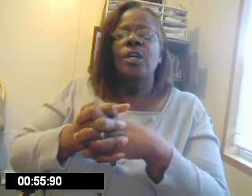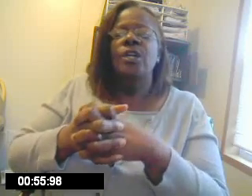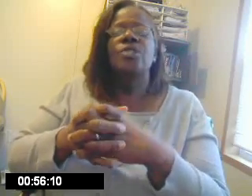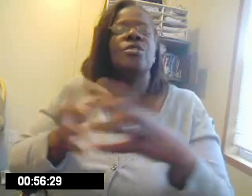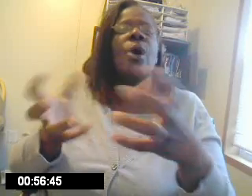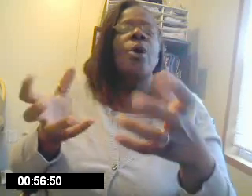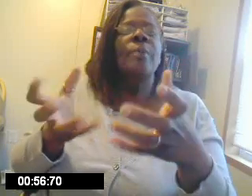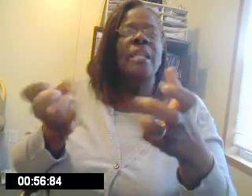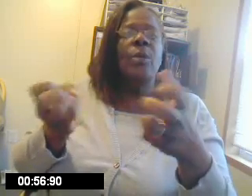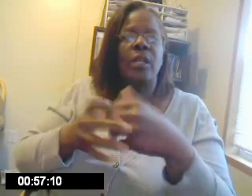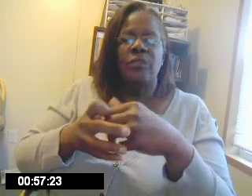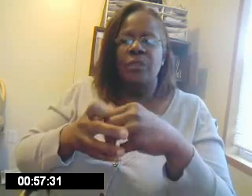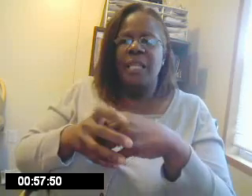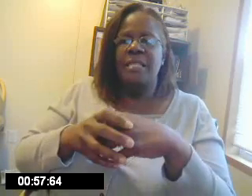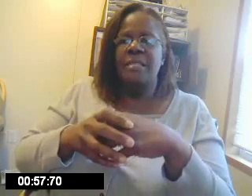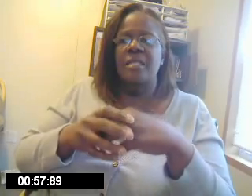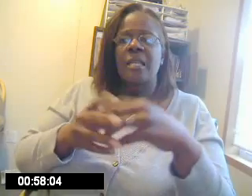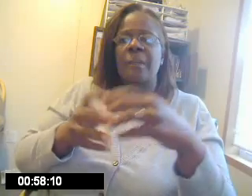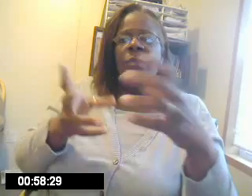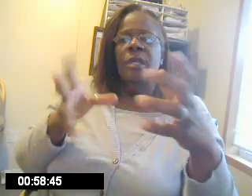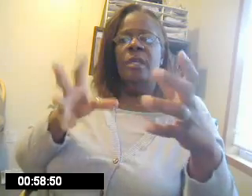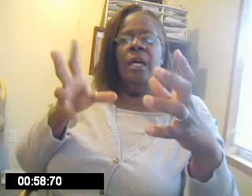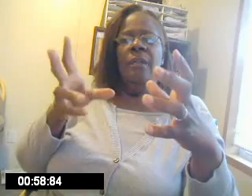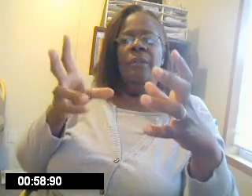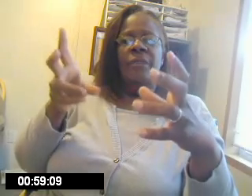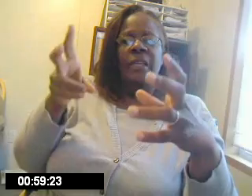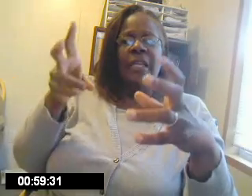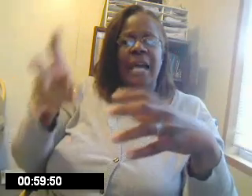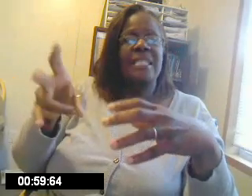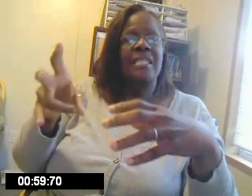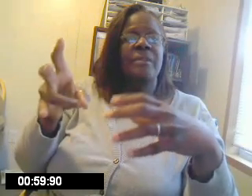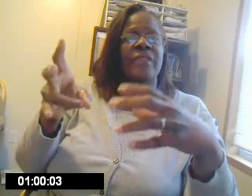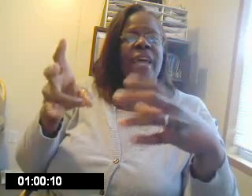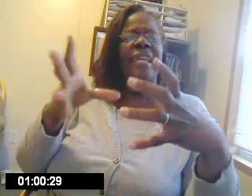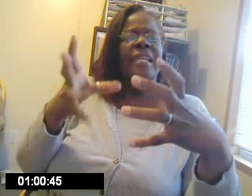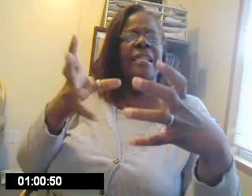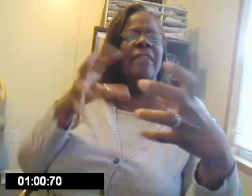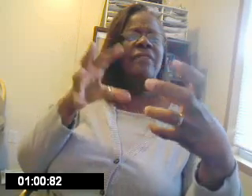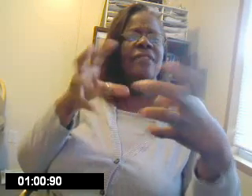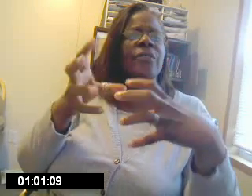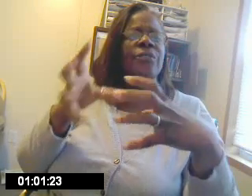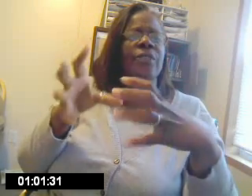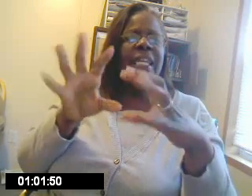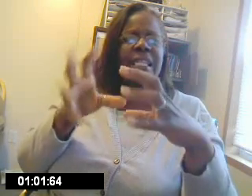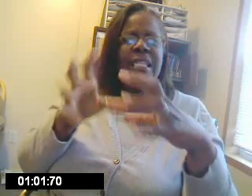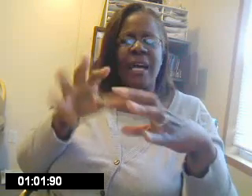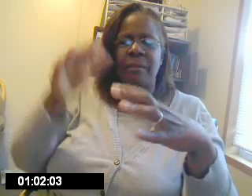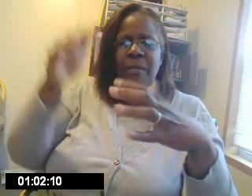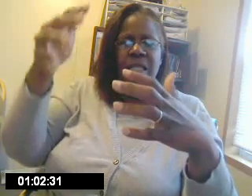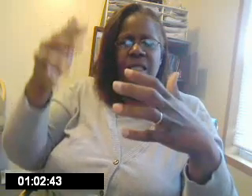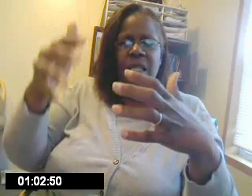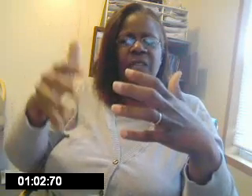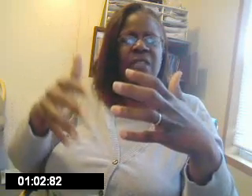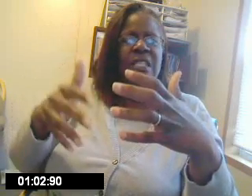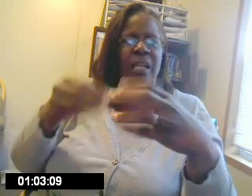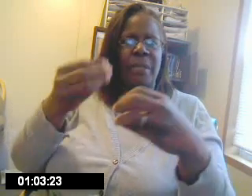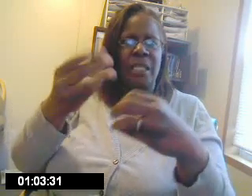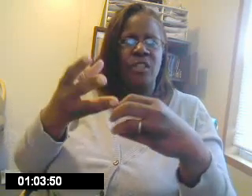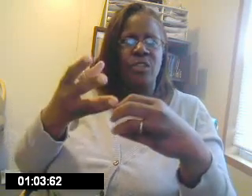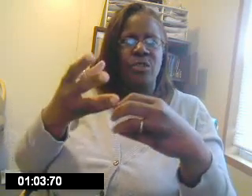So many wonderful blessings. The concept of that, and feel free any time, any of this that I'm giving you,